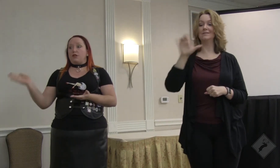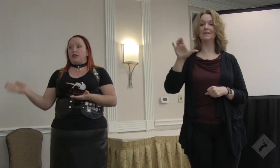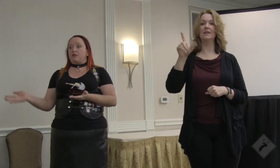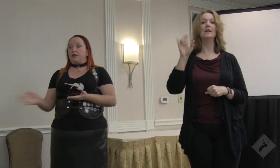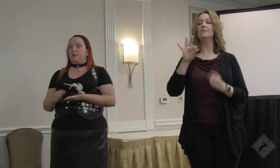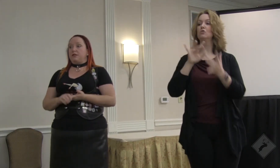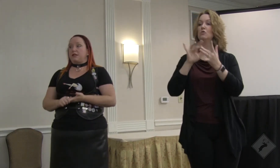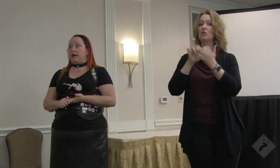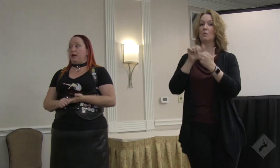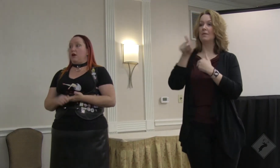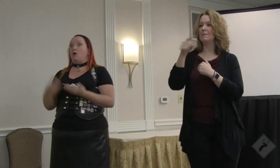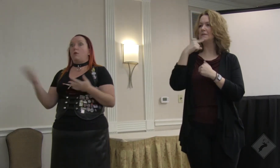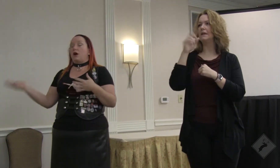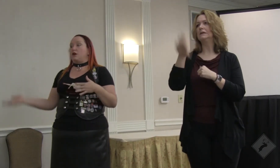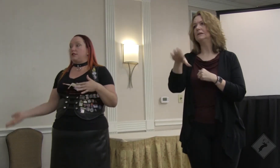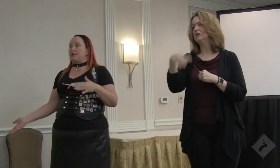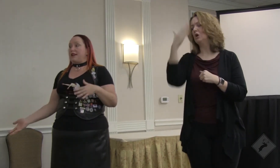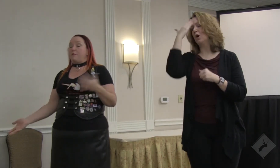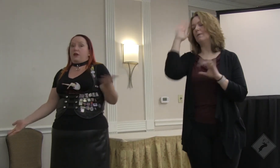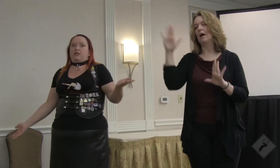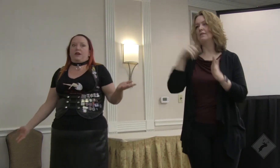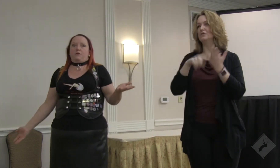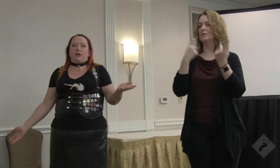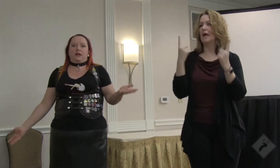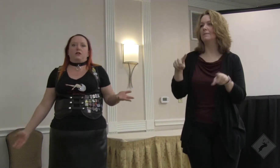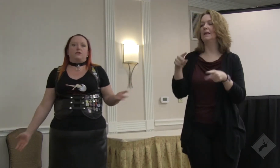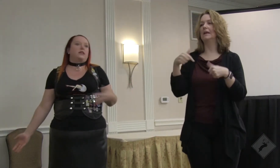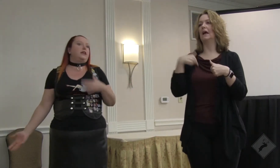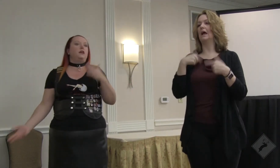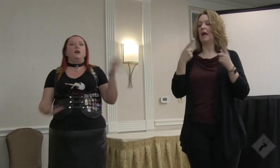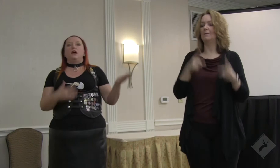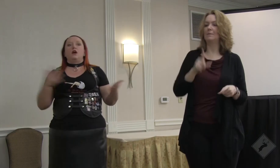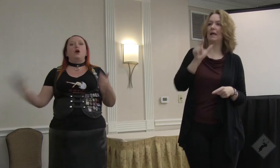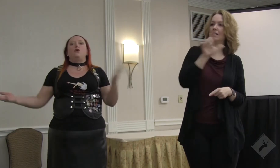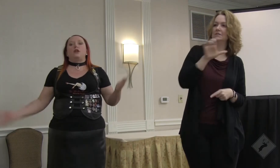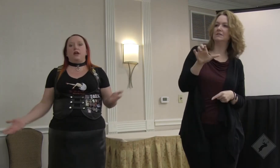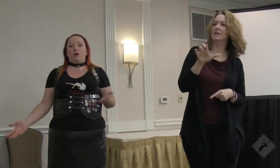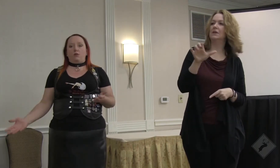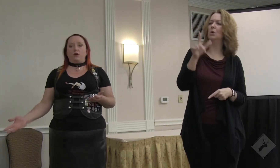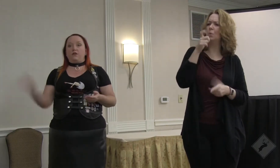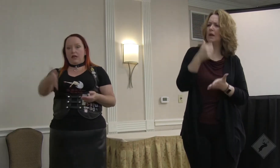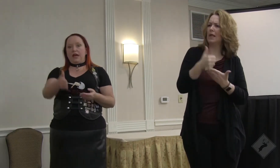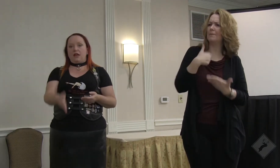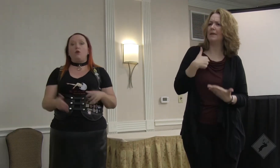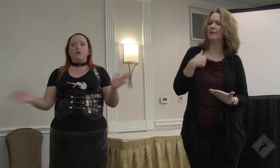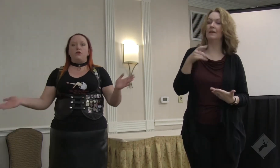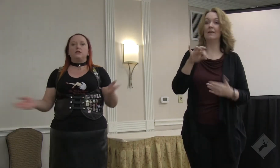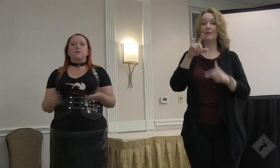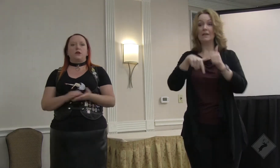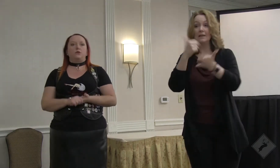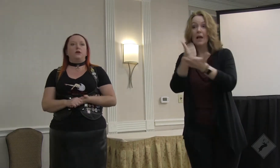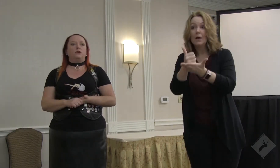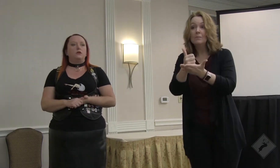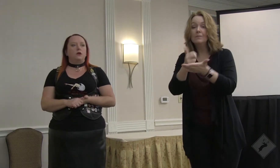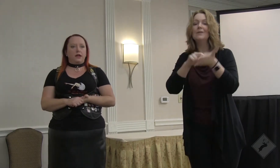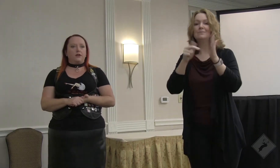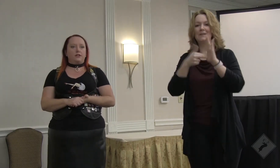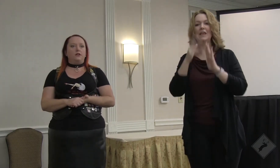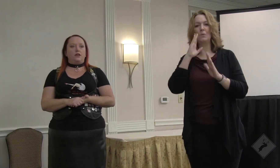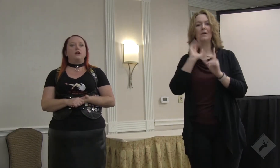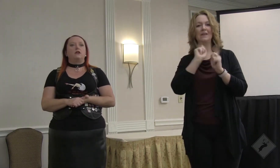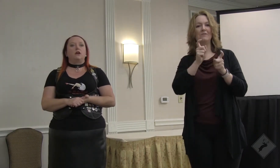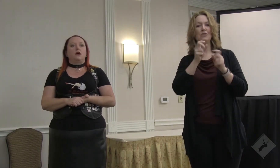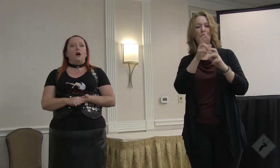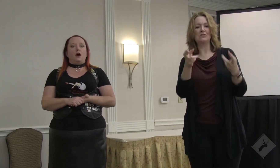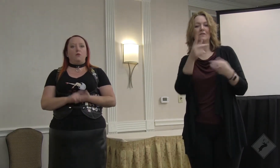If you were to reach out to him and say, you know, oh my gosh, this has happened. I just happened to be at LLC. Who can help? If he can't help, he'll find somebody who will. I